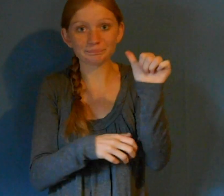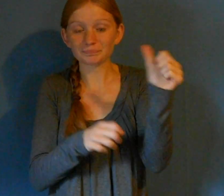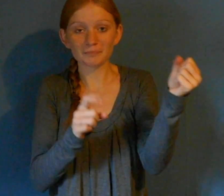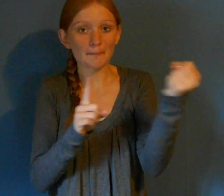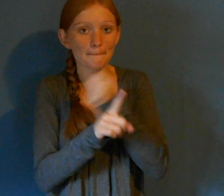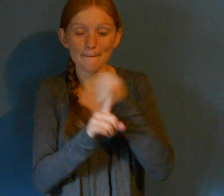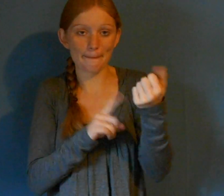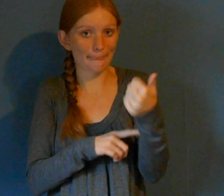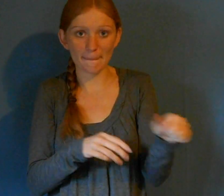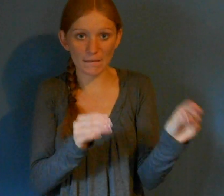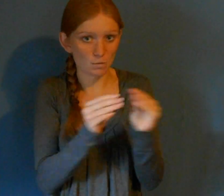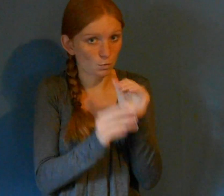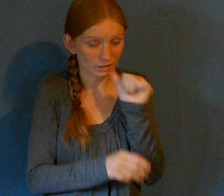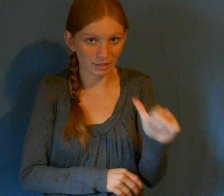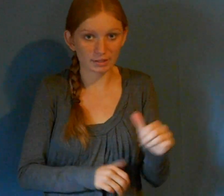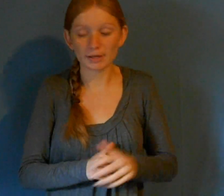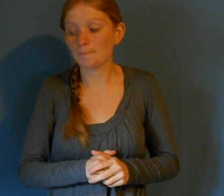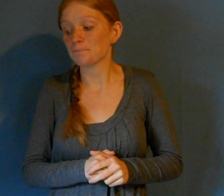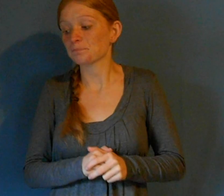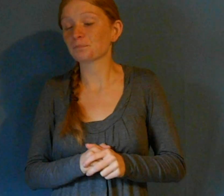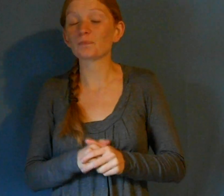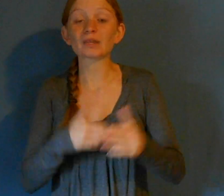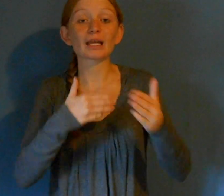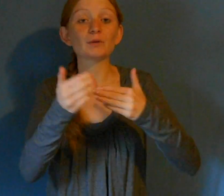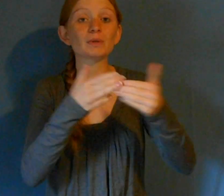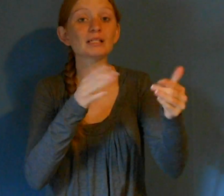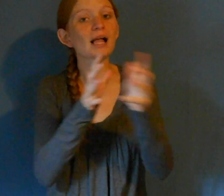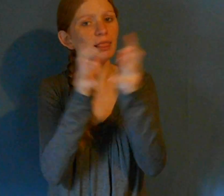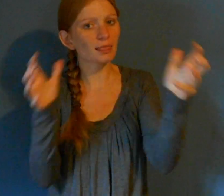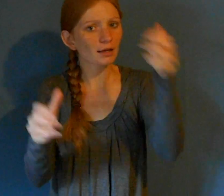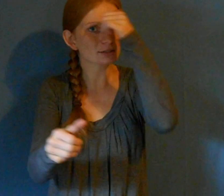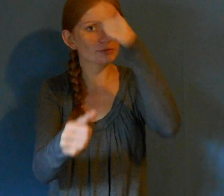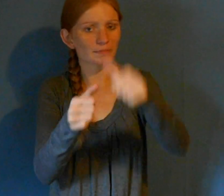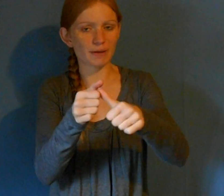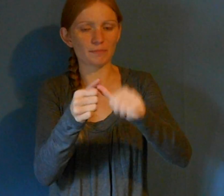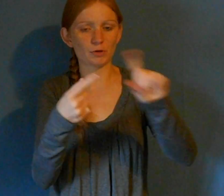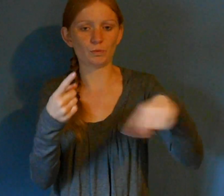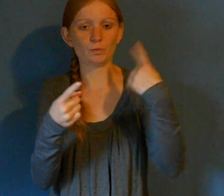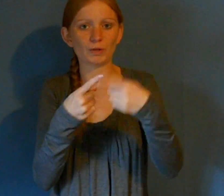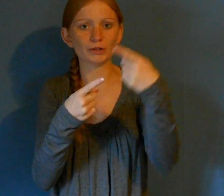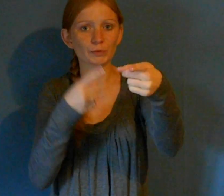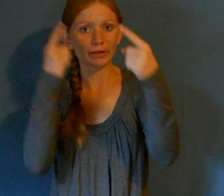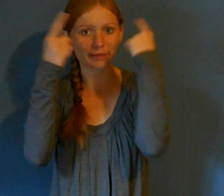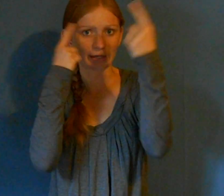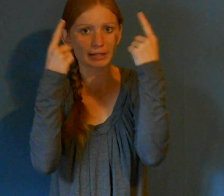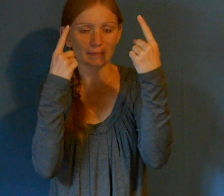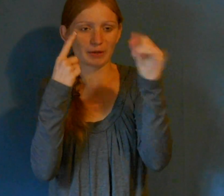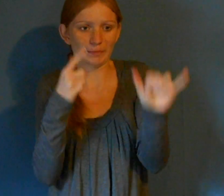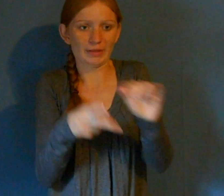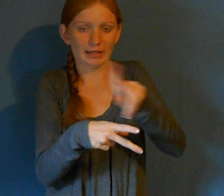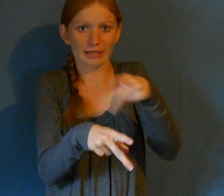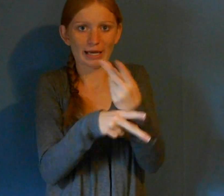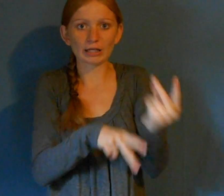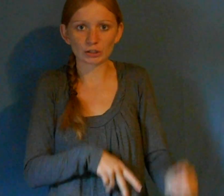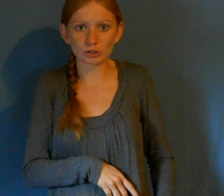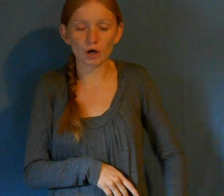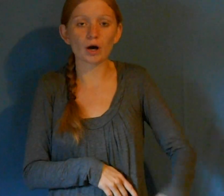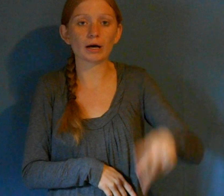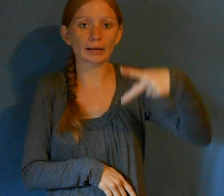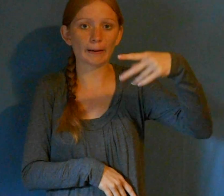So anyway, there's a lot to know when you're thinking about American Pit Bull Terriers. They are not looking for you for another one, just as no one is. And you